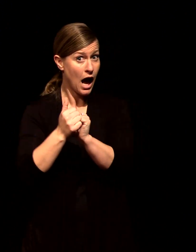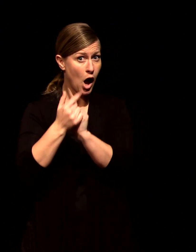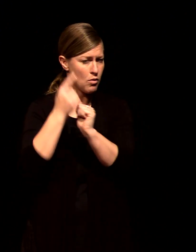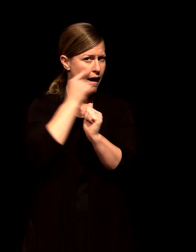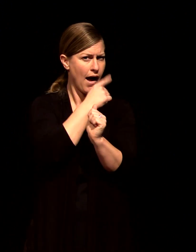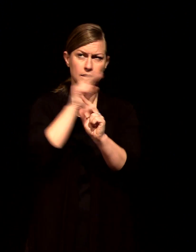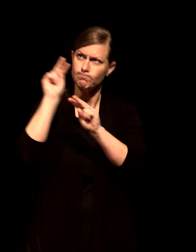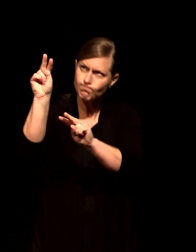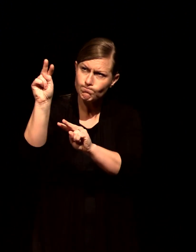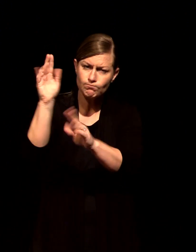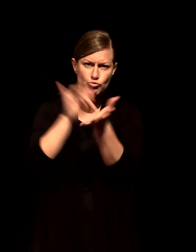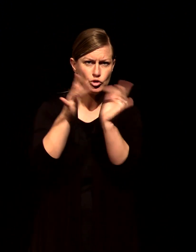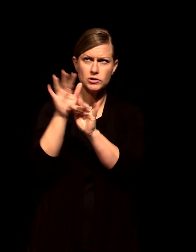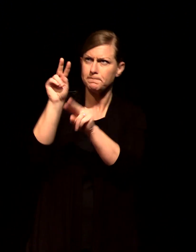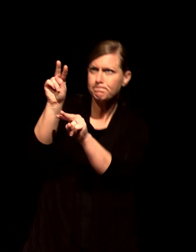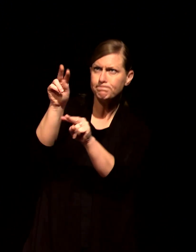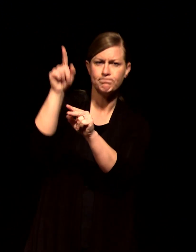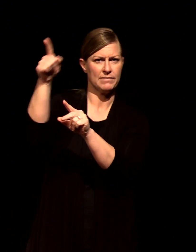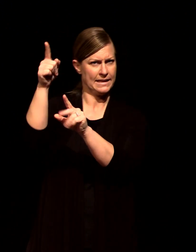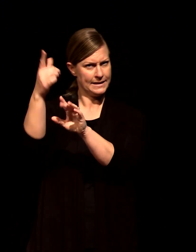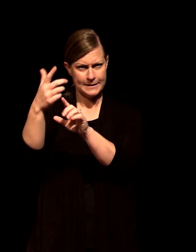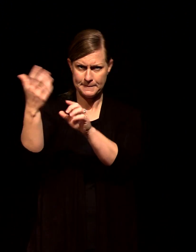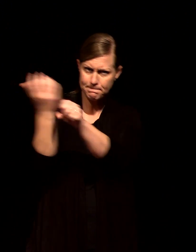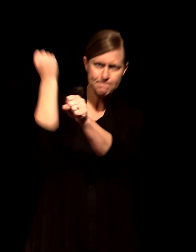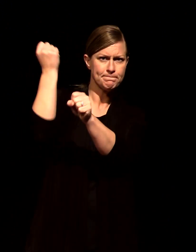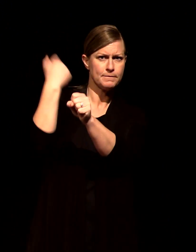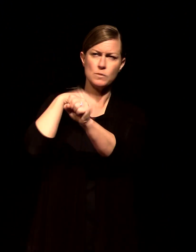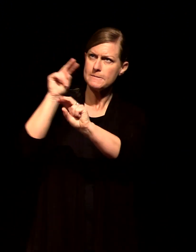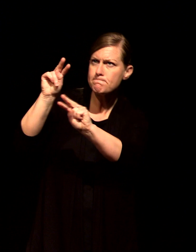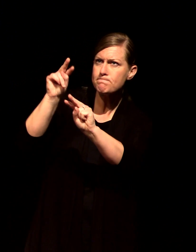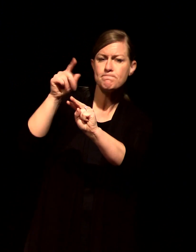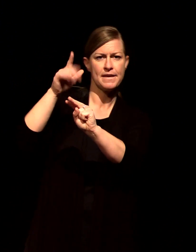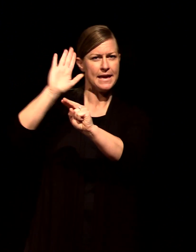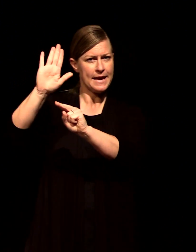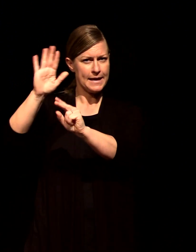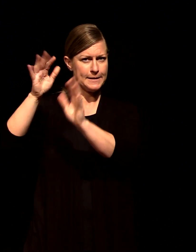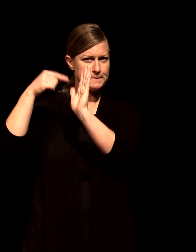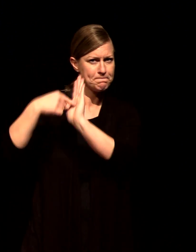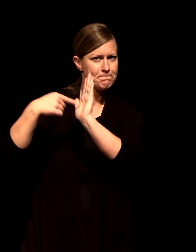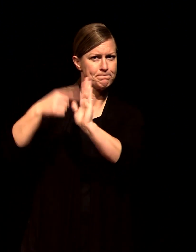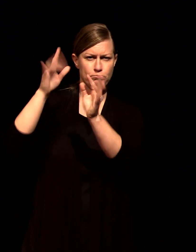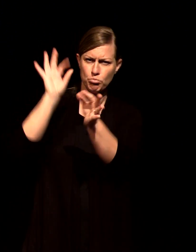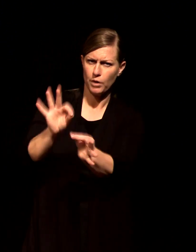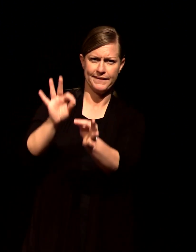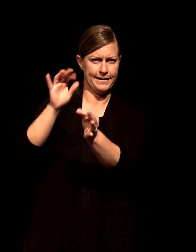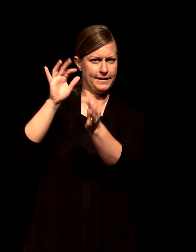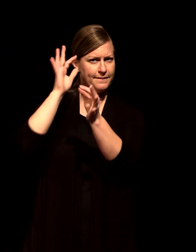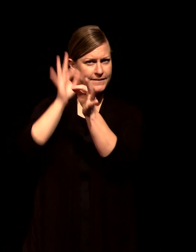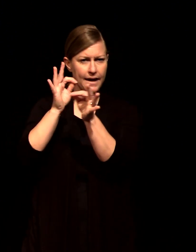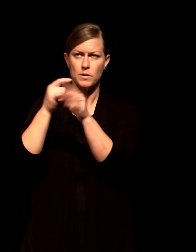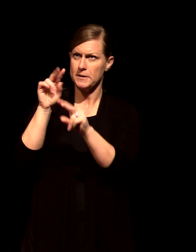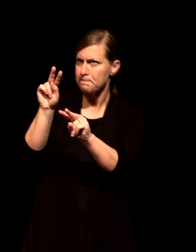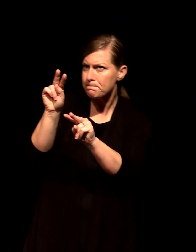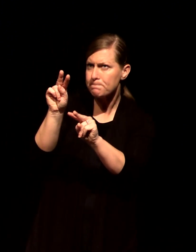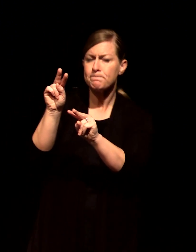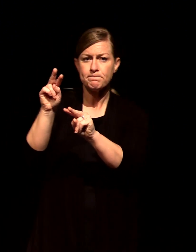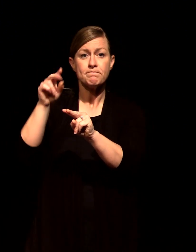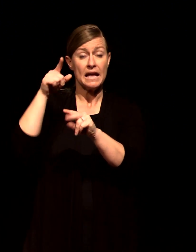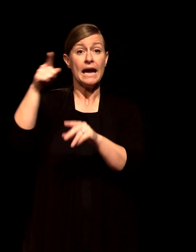initiates and perfects our faith because of the joy awaiting him he endured the cross disregarding its shame now